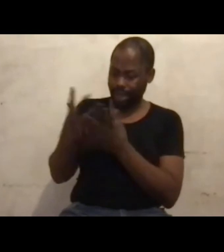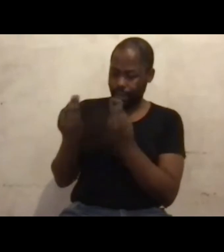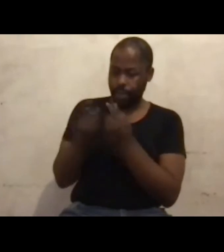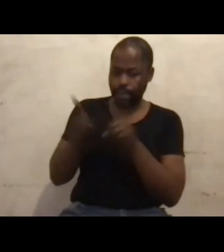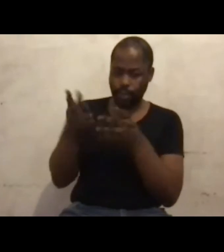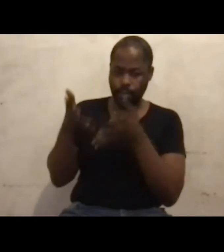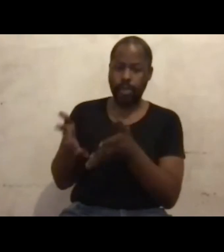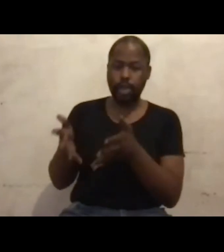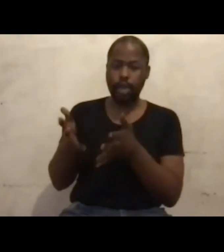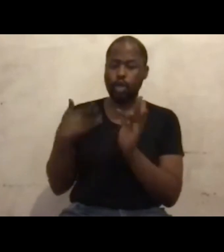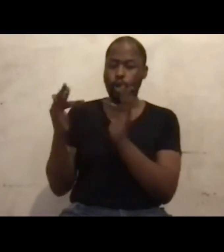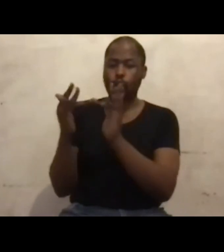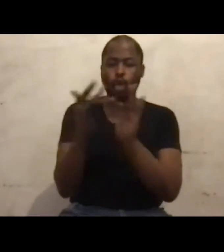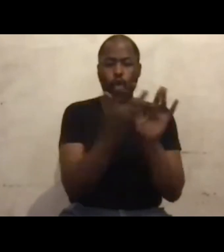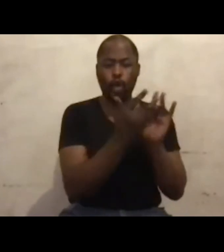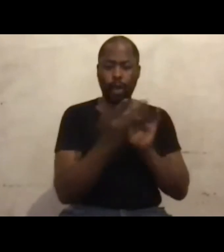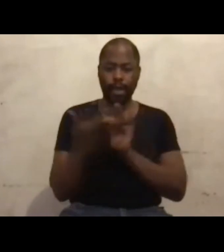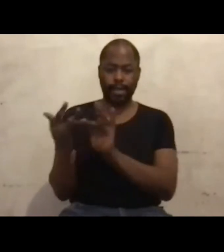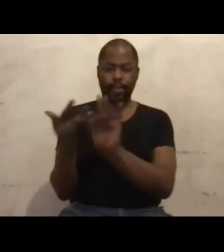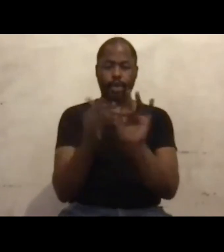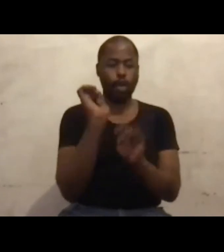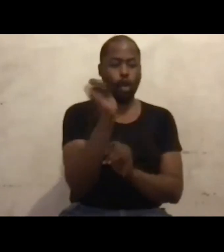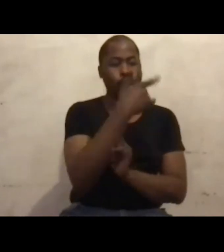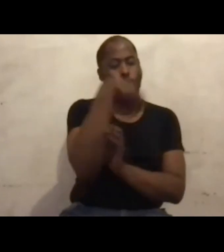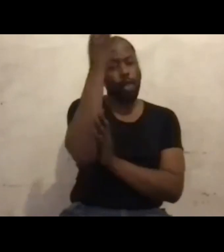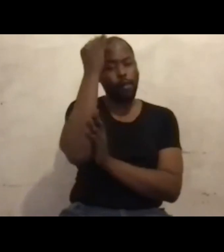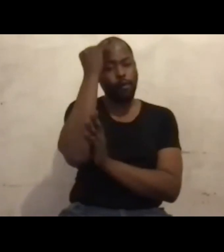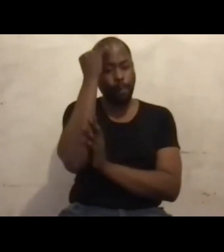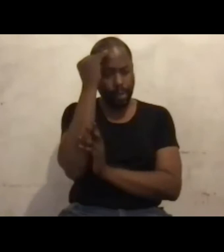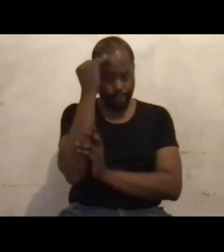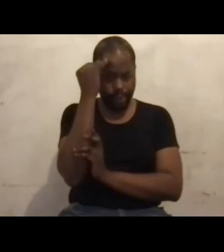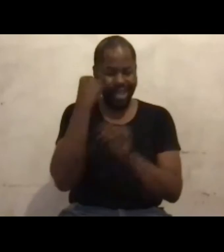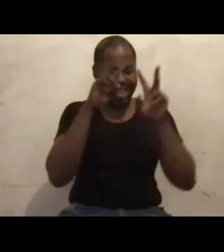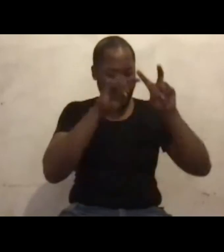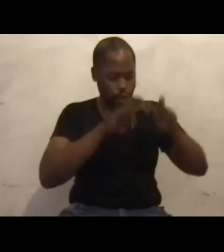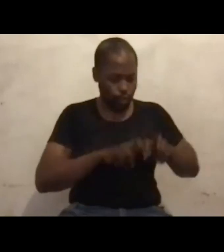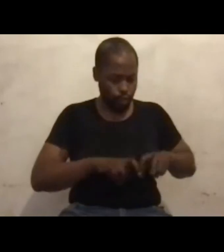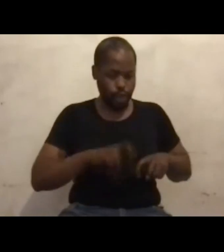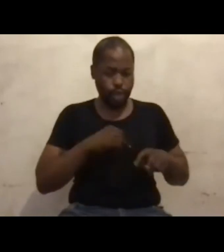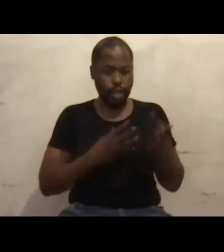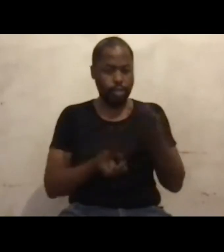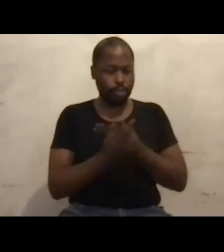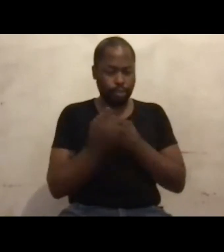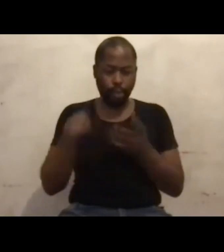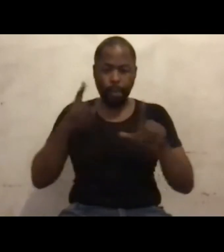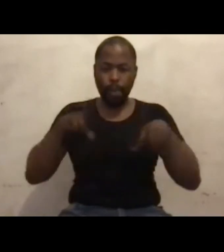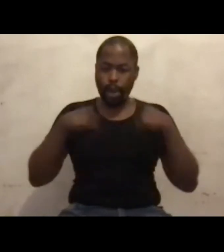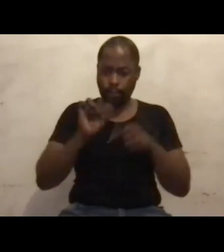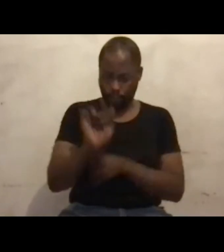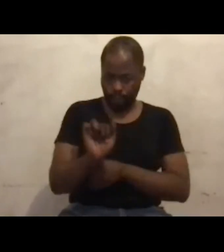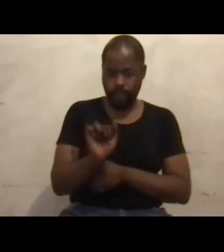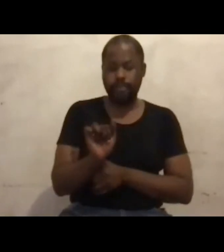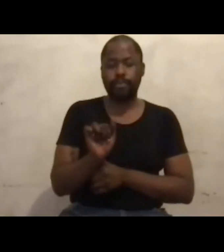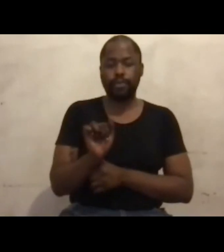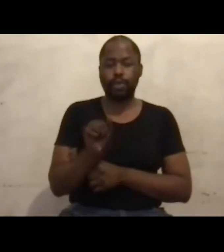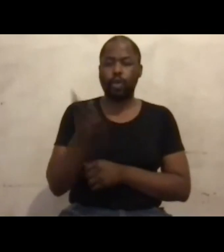collecting all information, research, whatever that has been written about yourself and your work. What people have said,